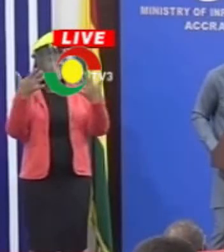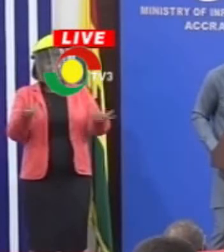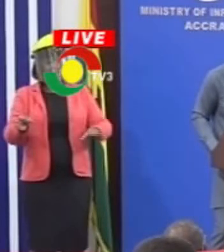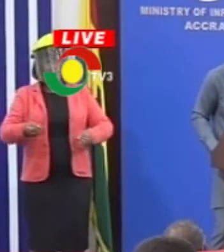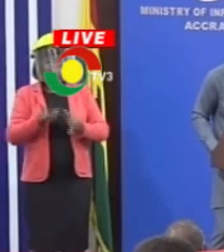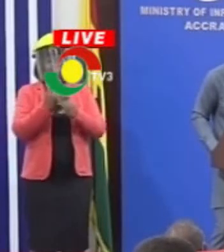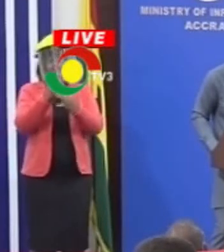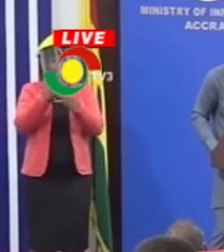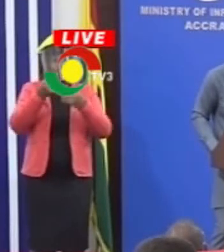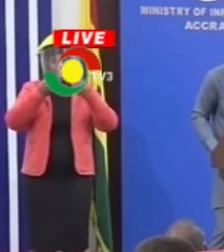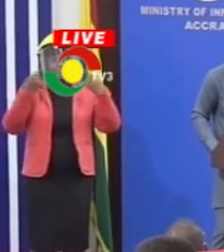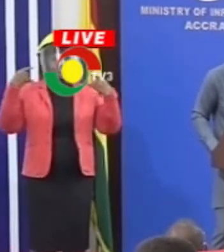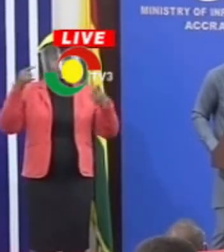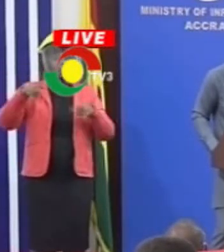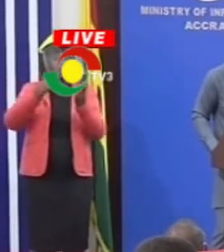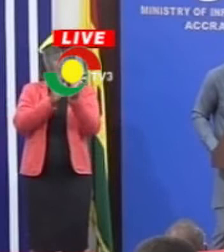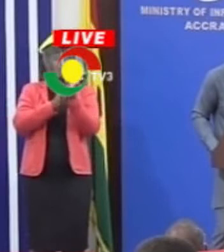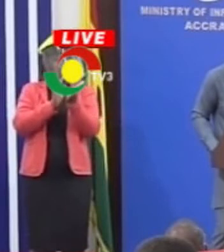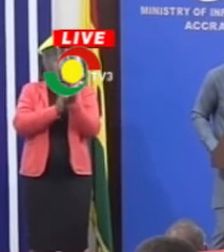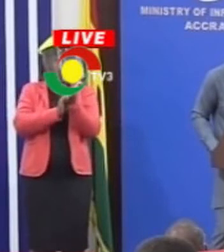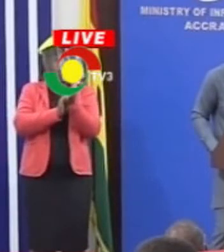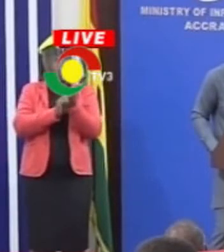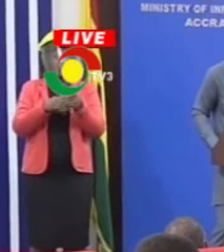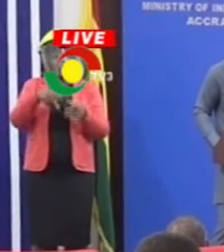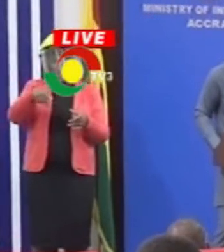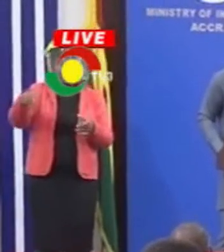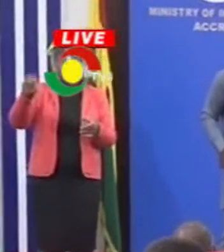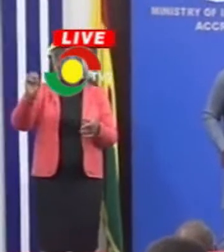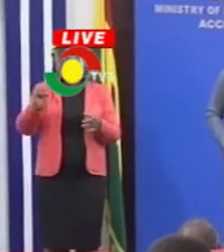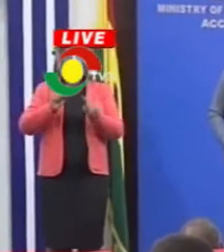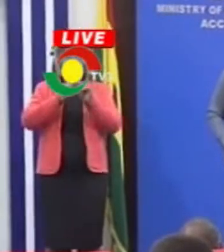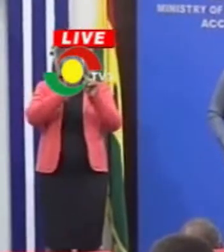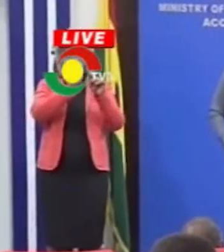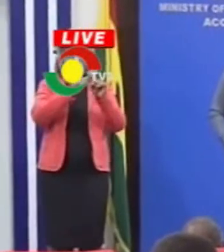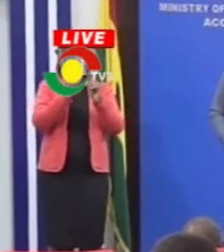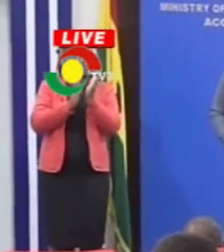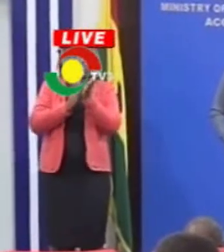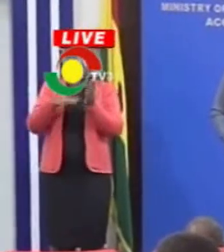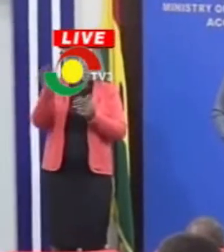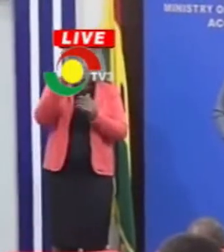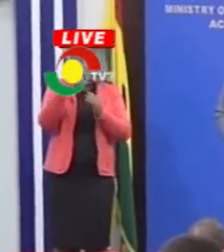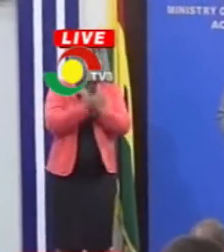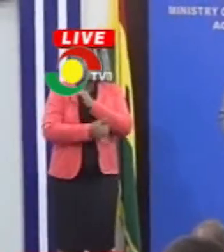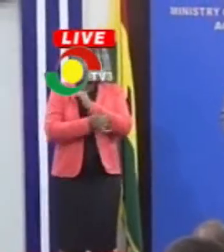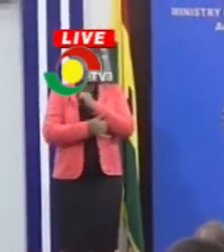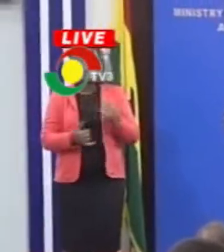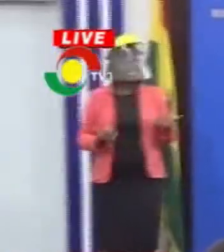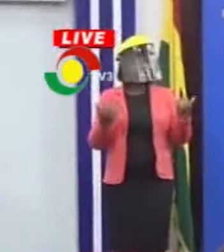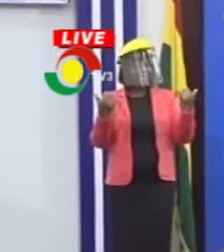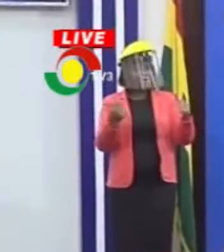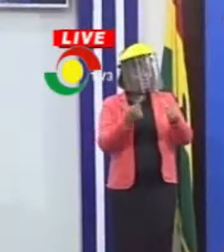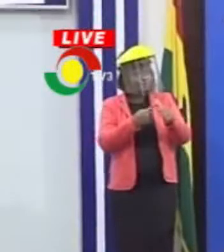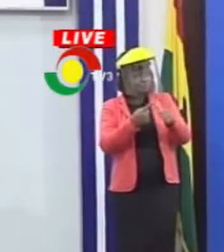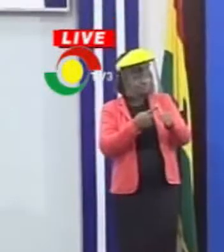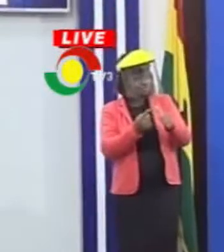distribution of all of these PPEs to the various schools across the country. Let me deal with the